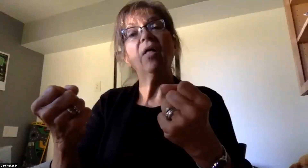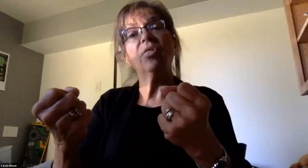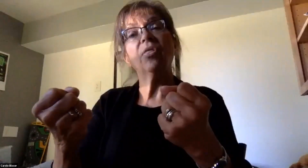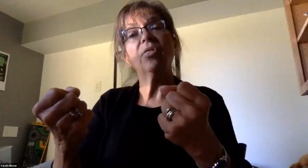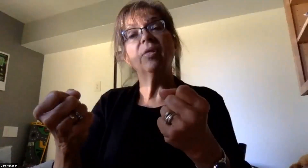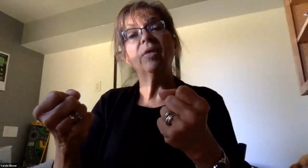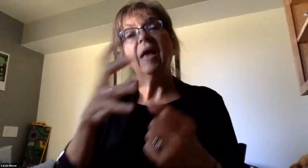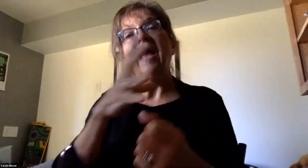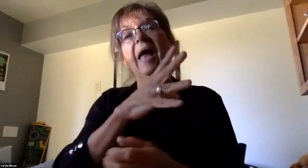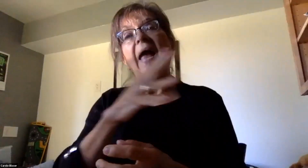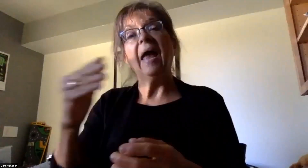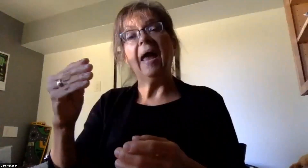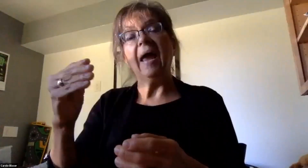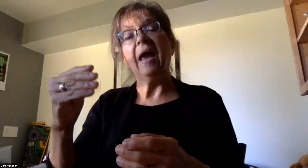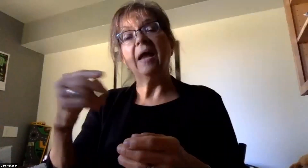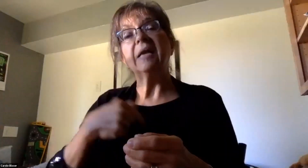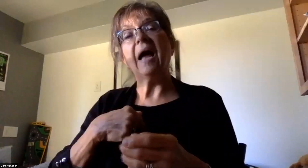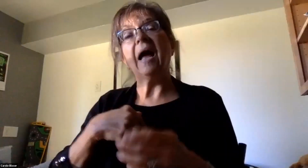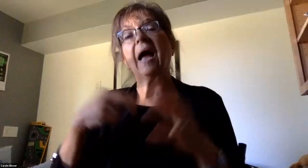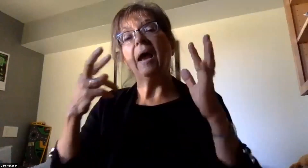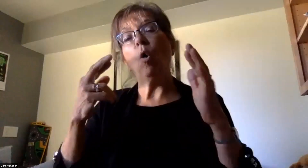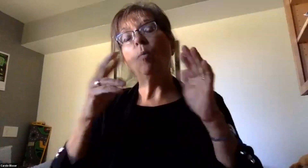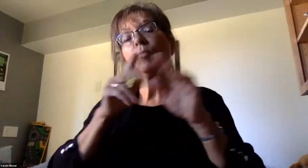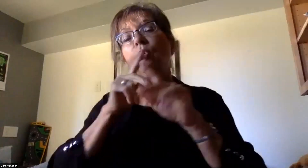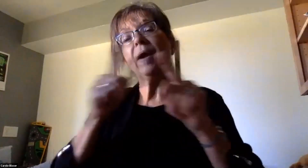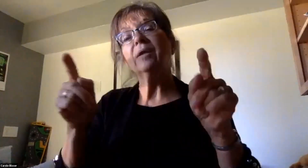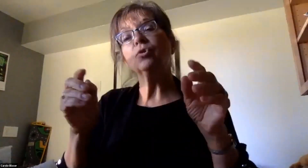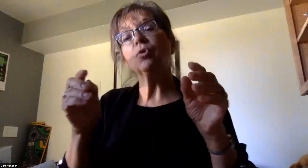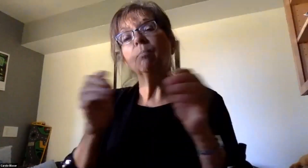in our responses to some of these commonly asked questions.